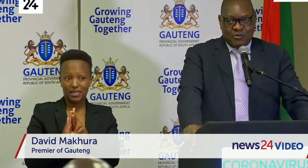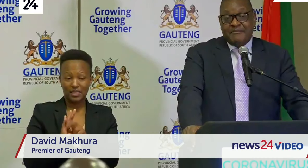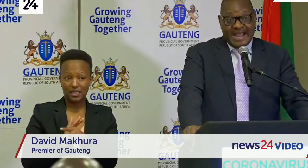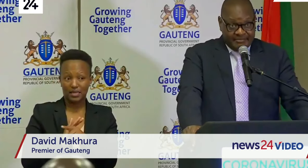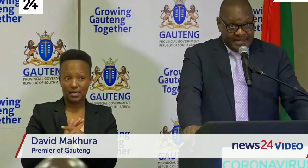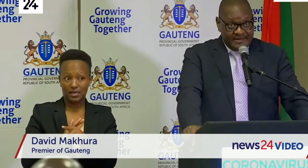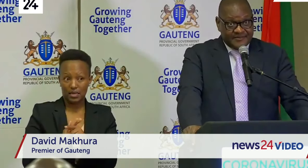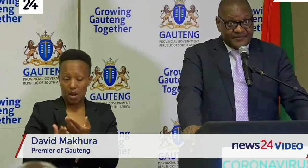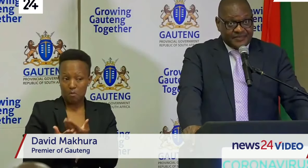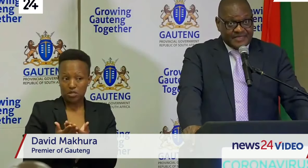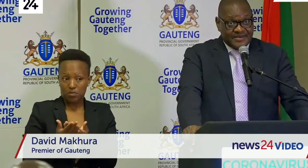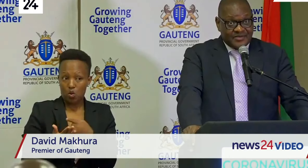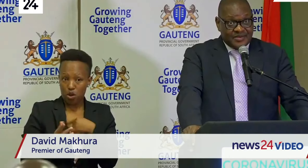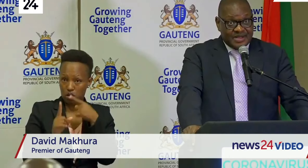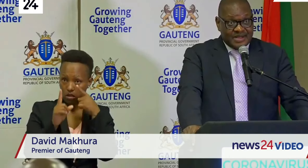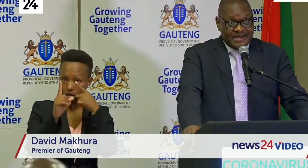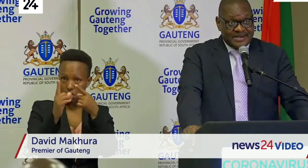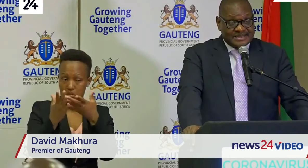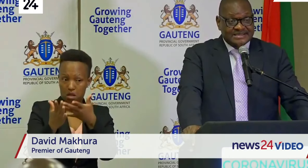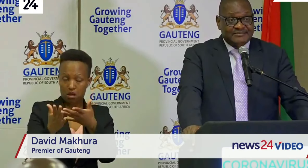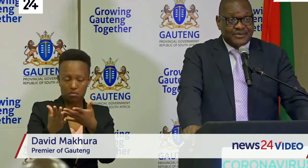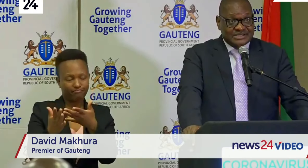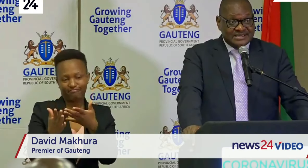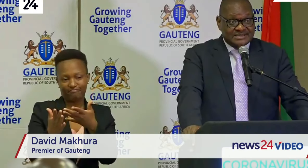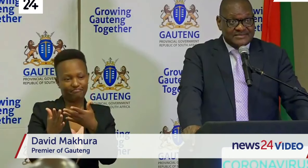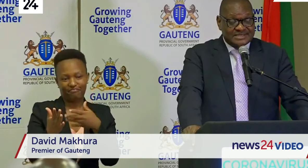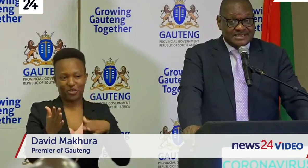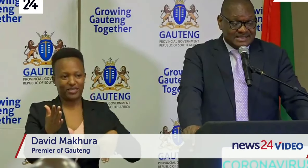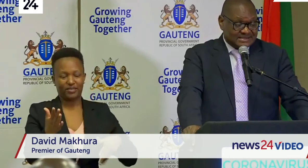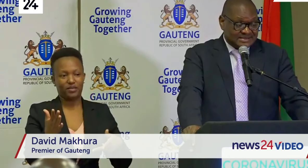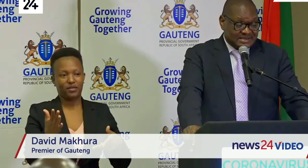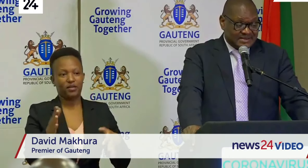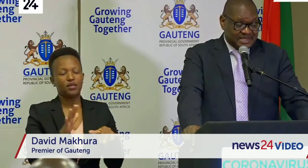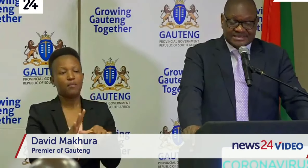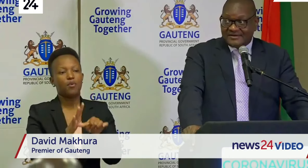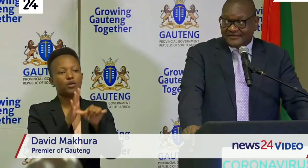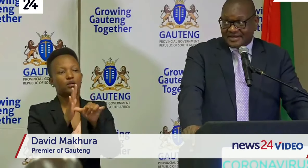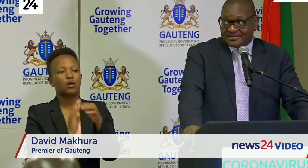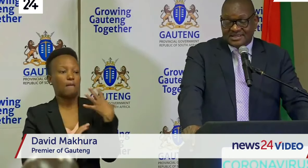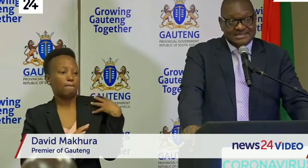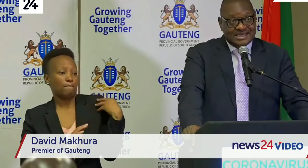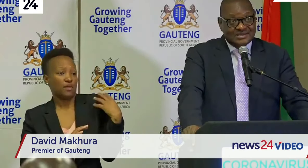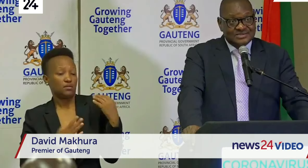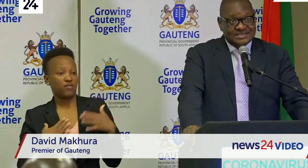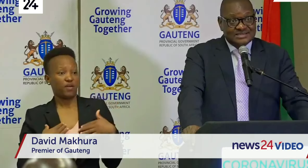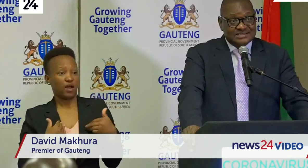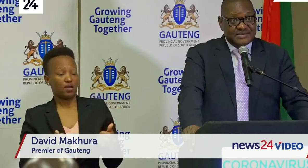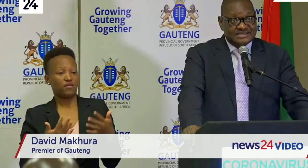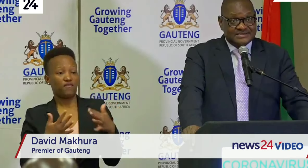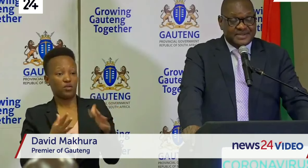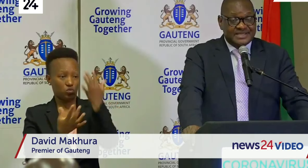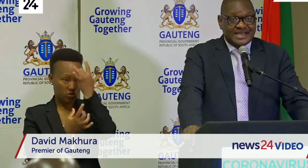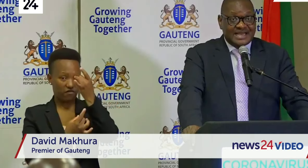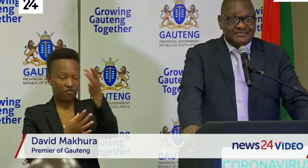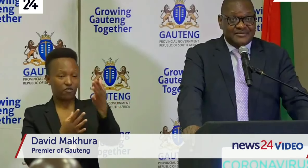where we might be it is important the message that the minister of health sent out that this